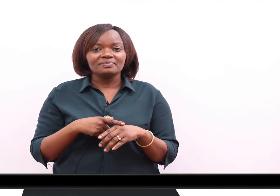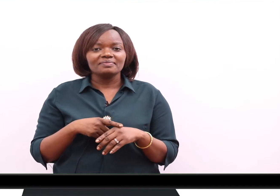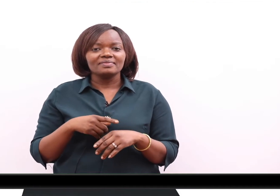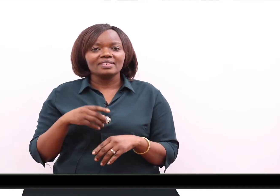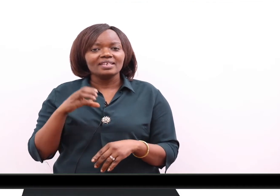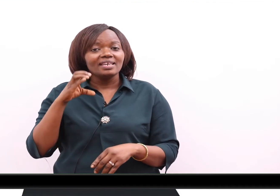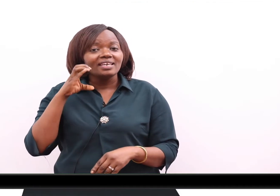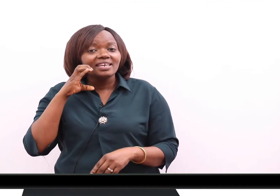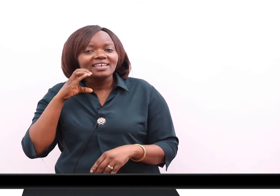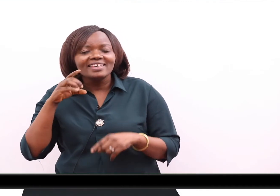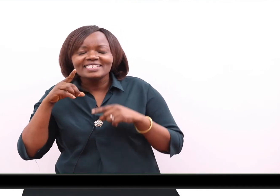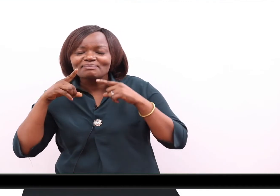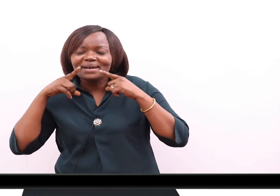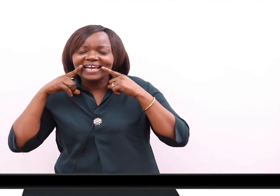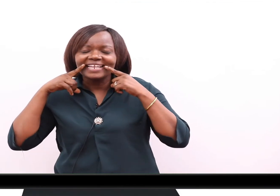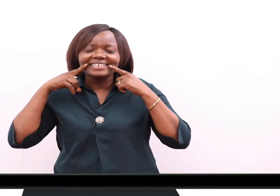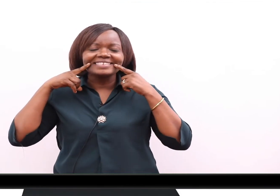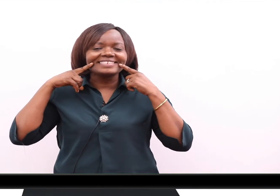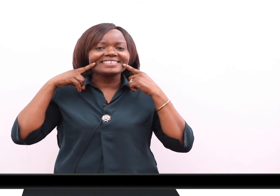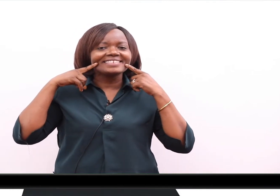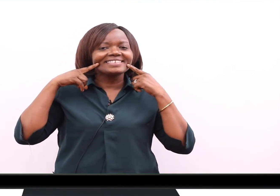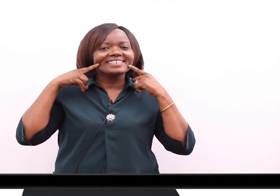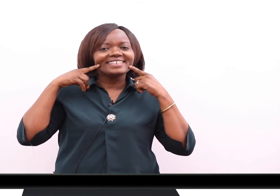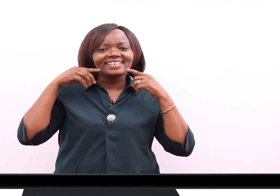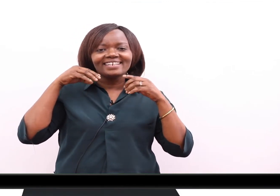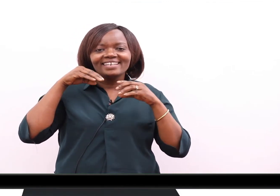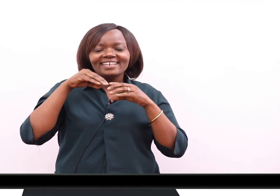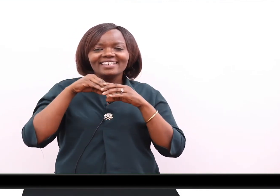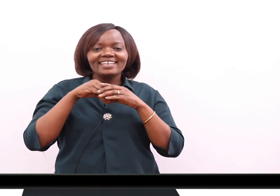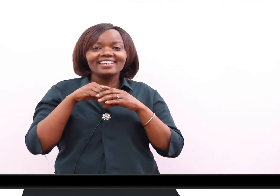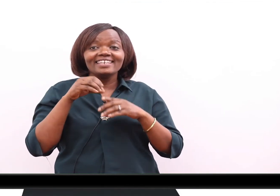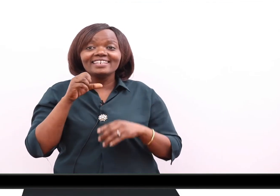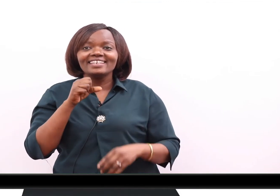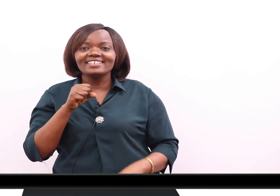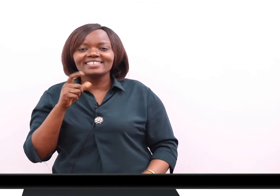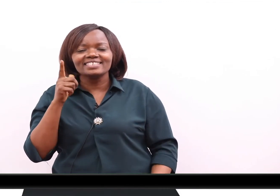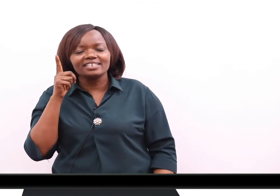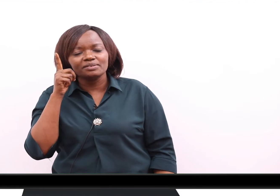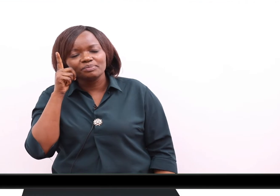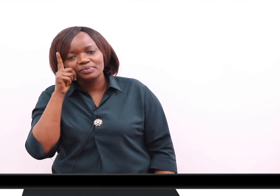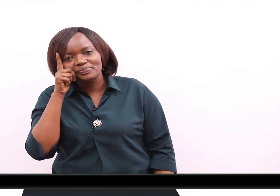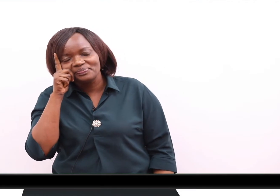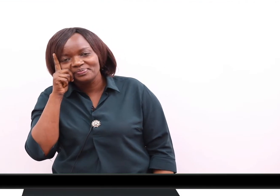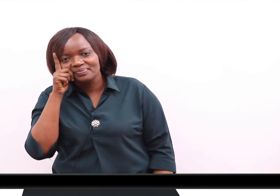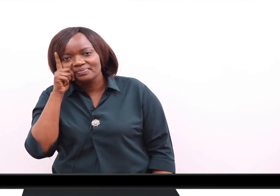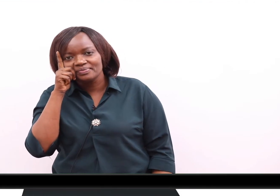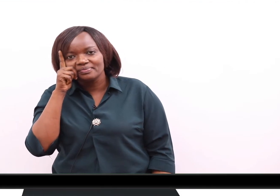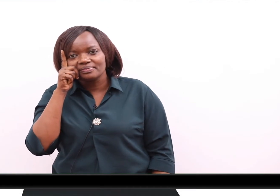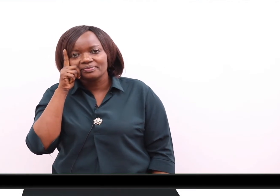he smiles in his sleep.